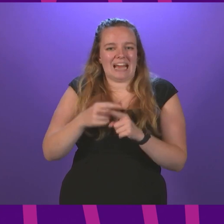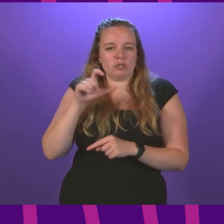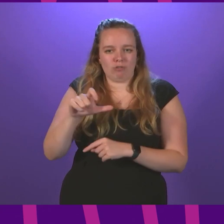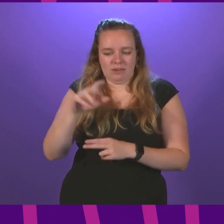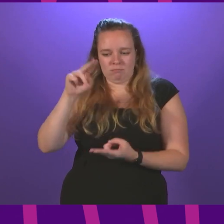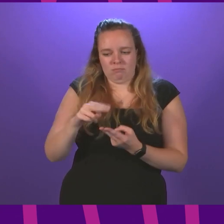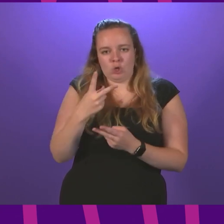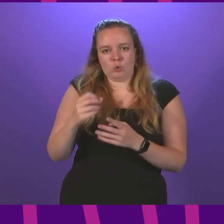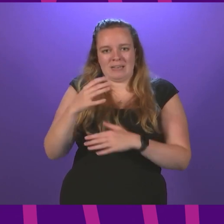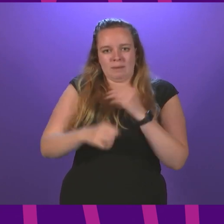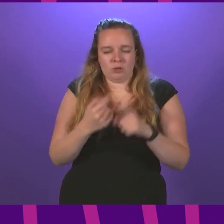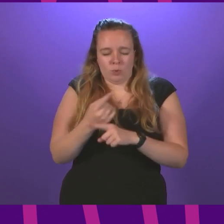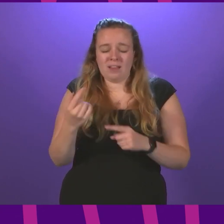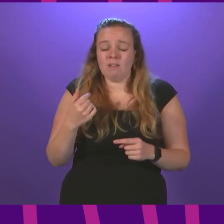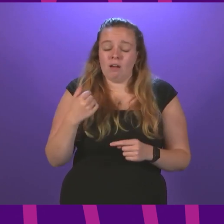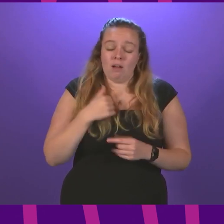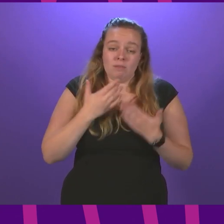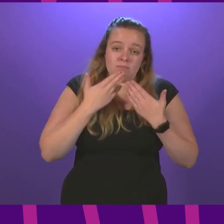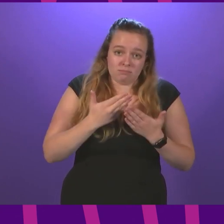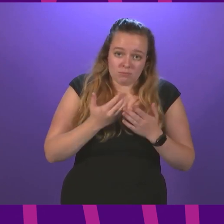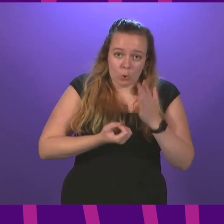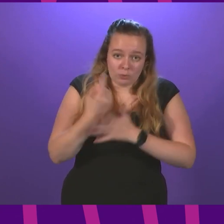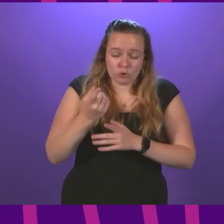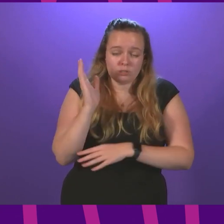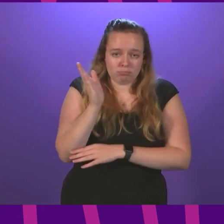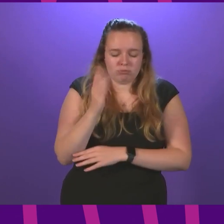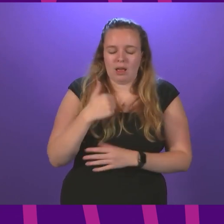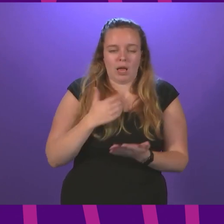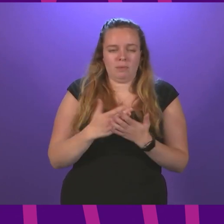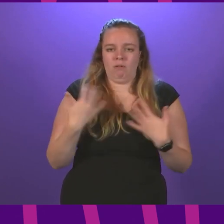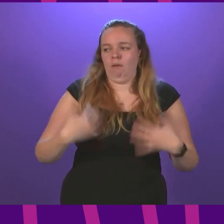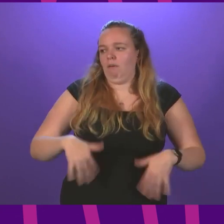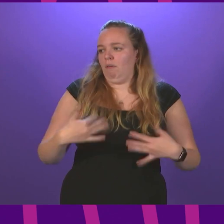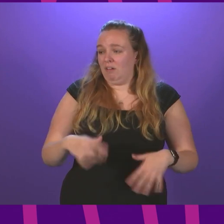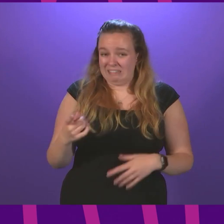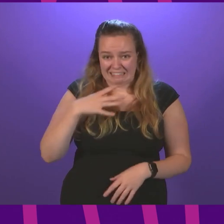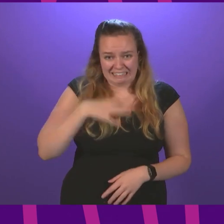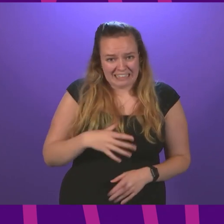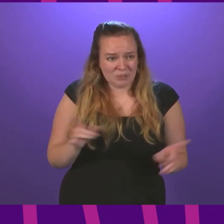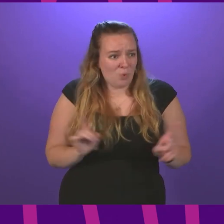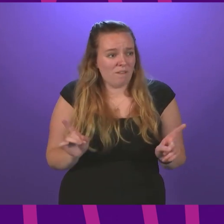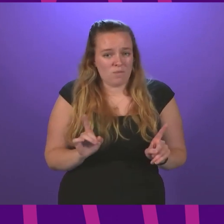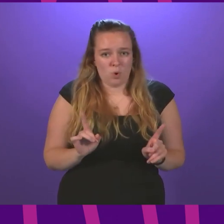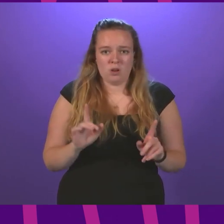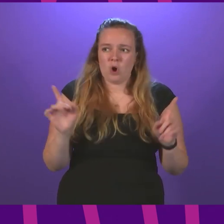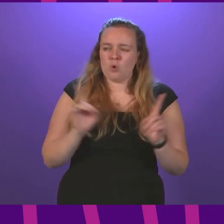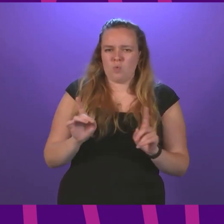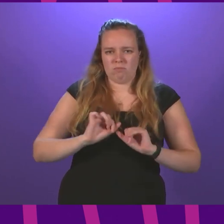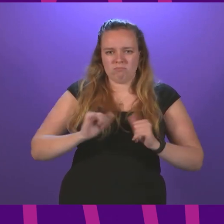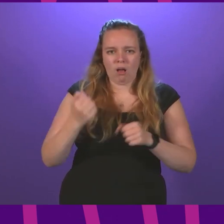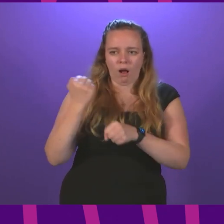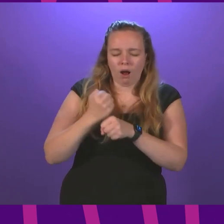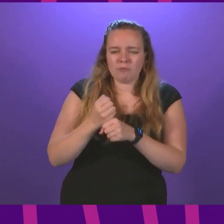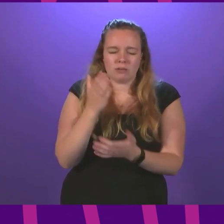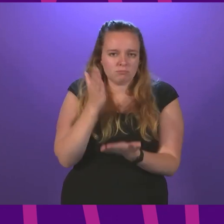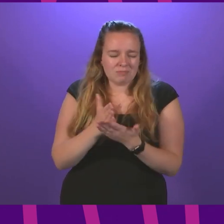a week. Although I welcome the opportunity to speak in this debate, I am absolutely astounded about the need for it. What rational government, who have the true